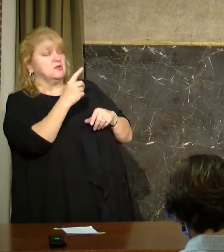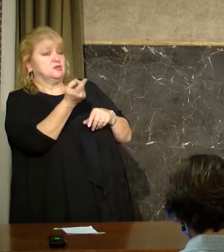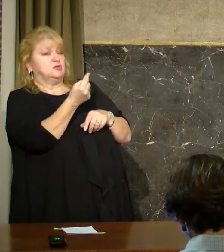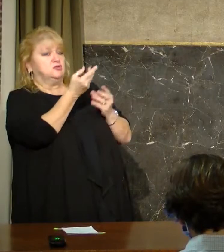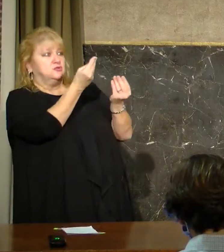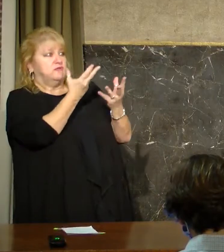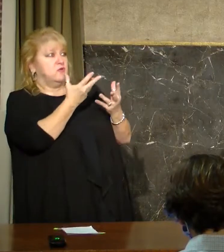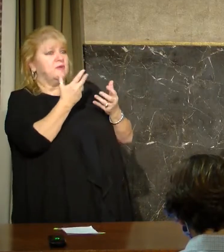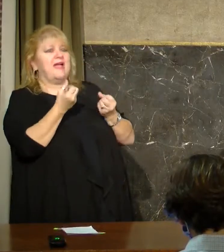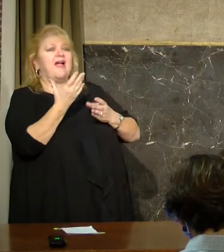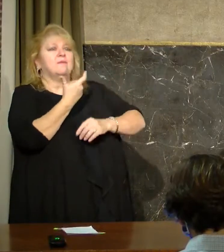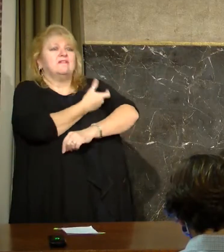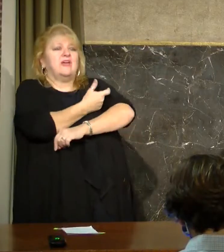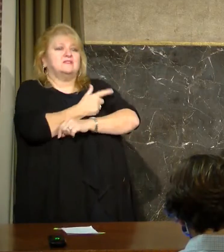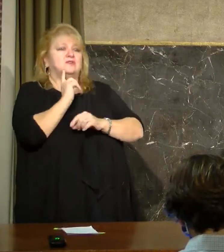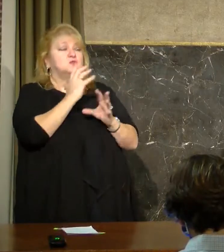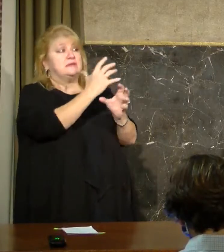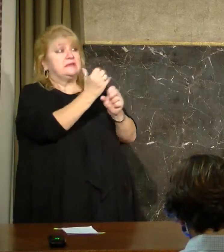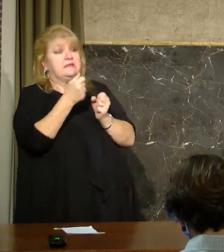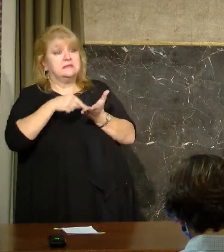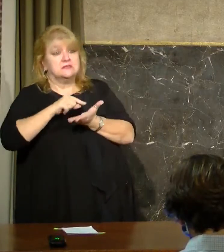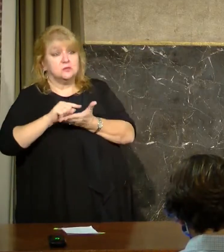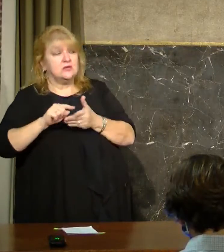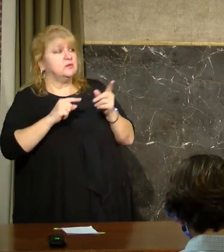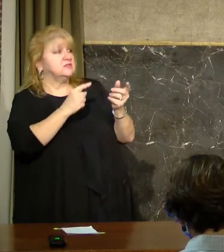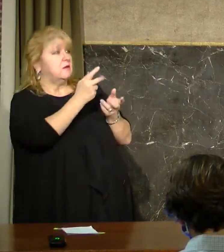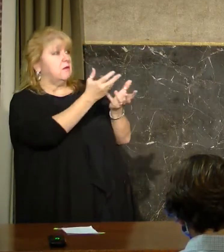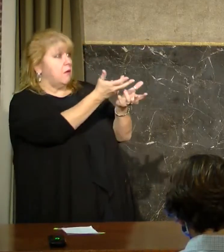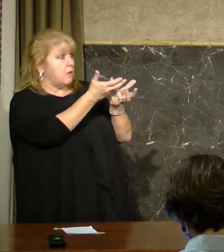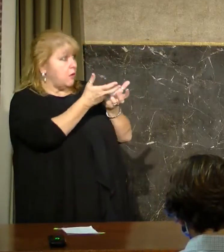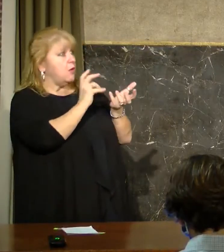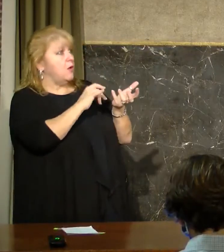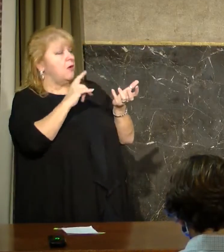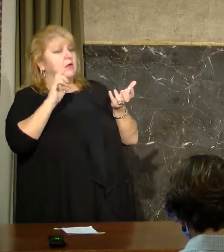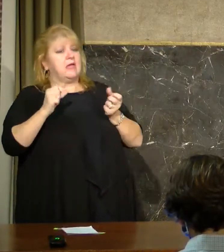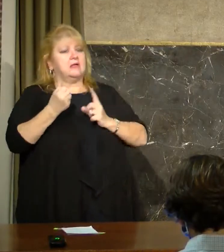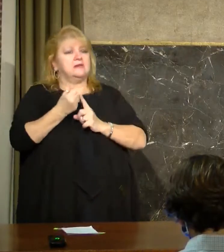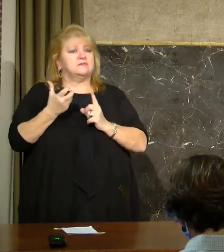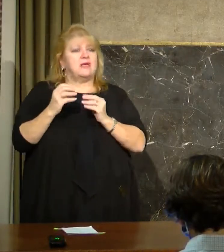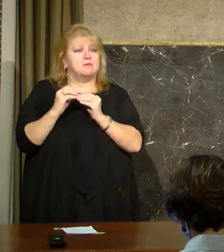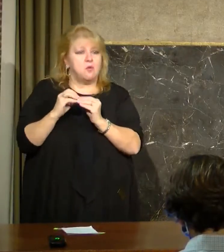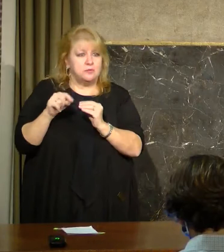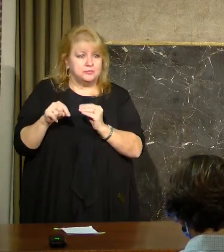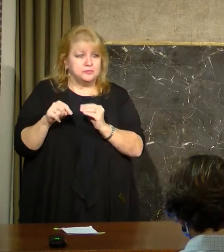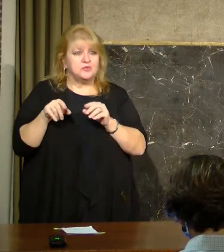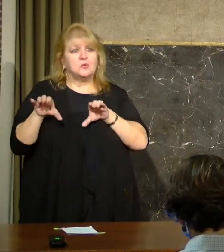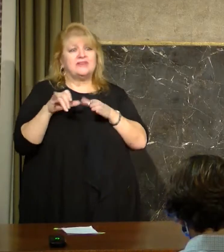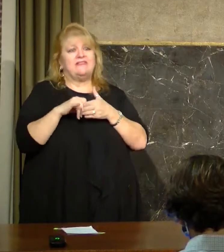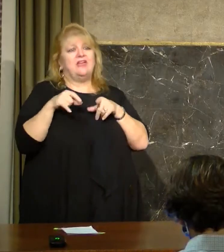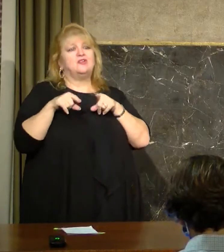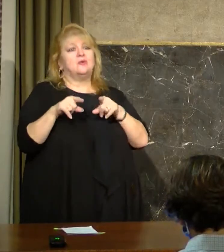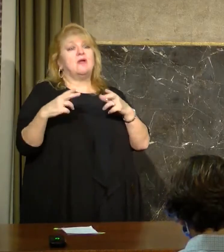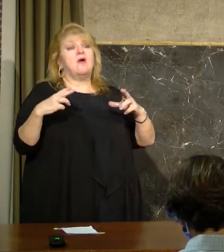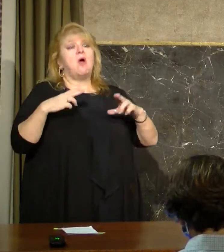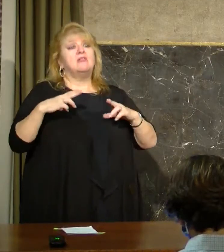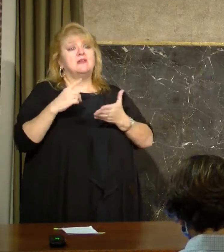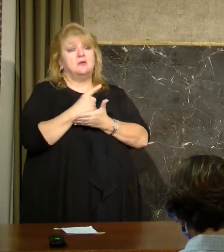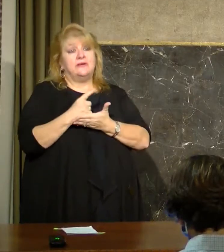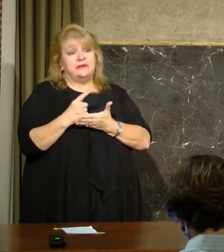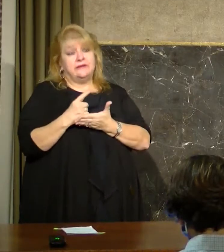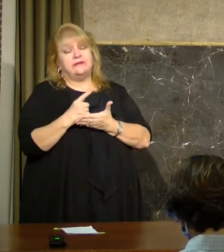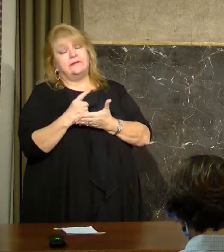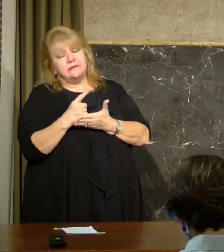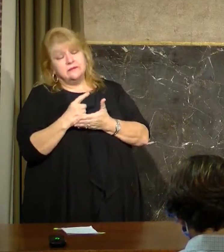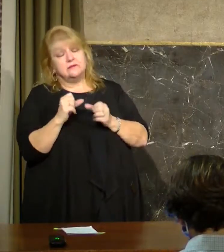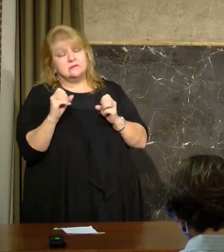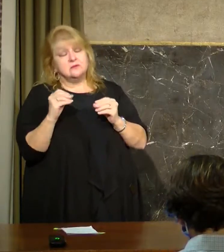And we saw an opportunity to do that expansion. And of course we did it during a holiday week and so